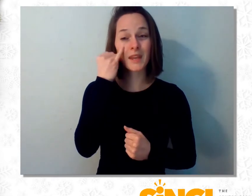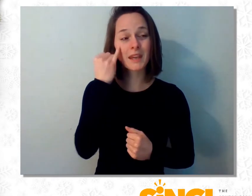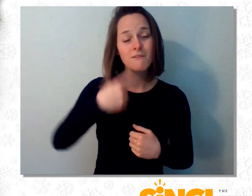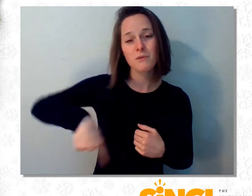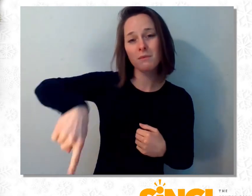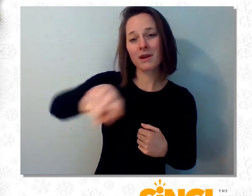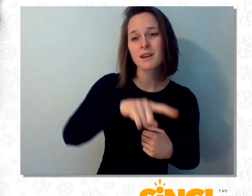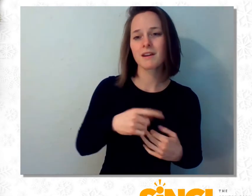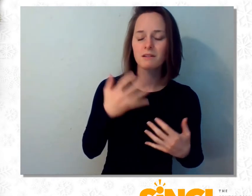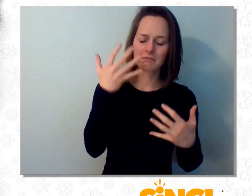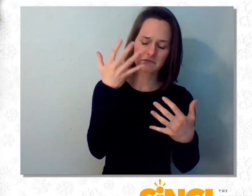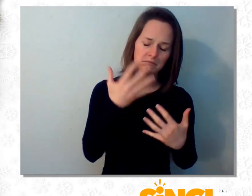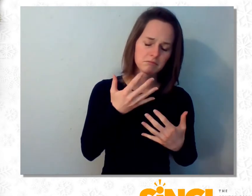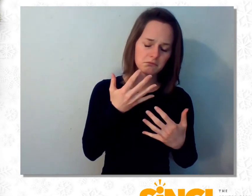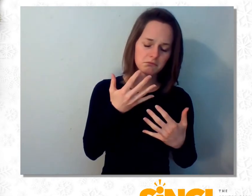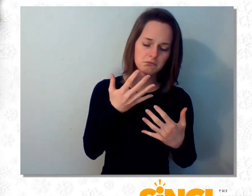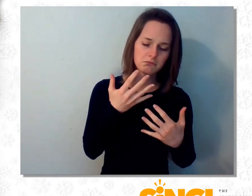us in grief.